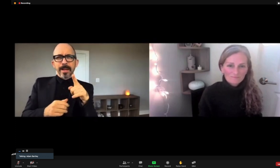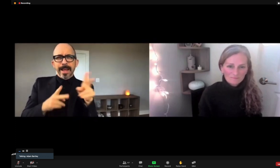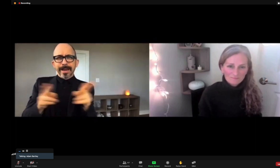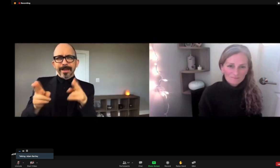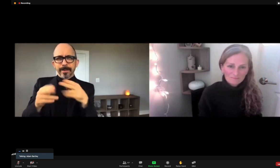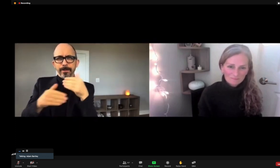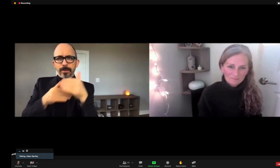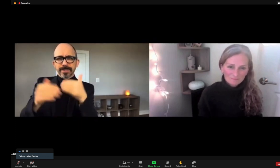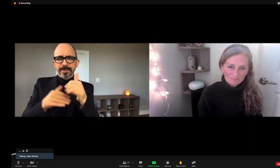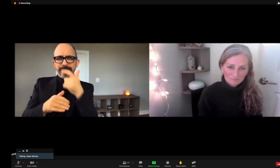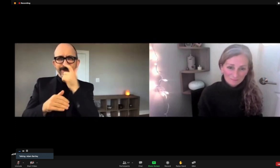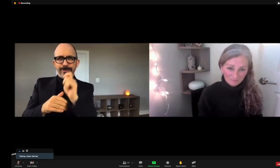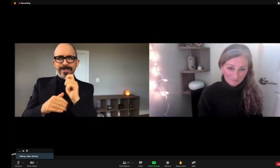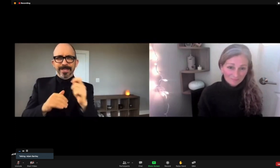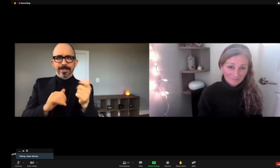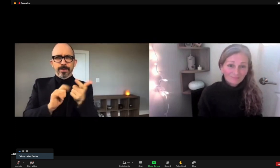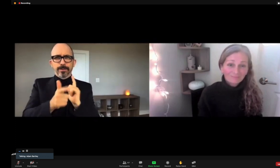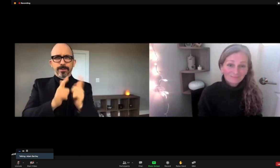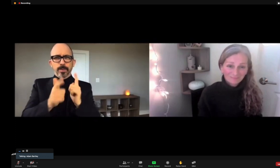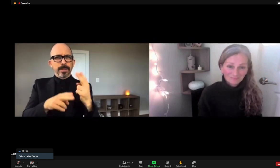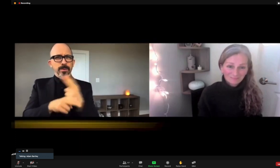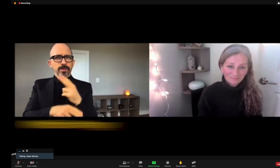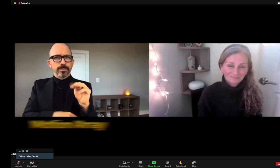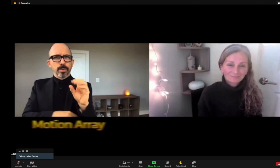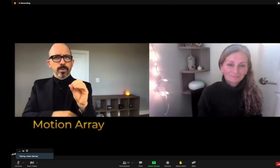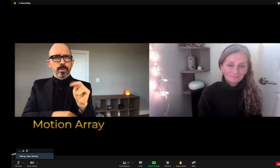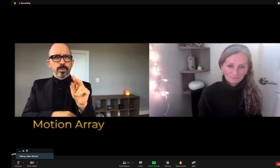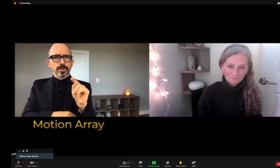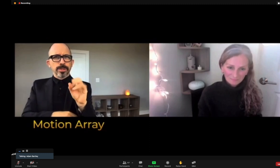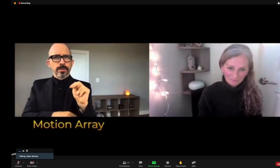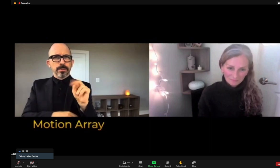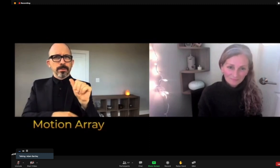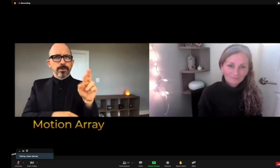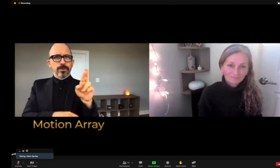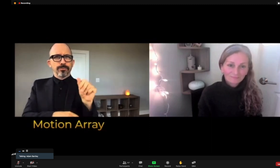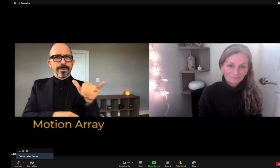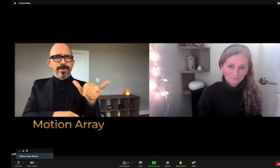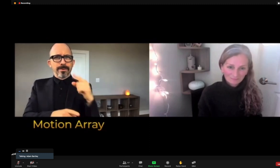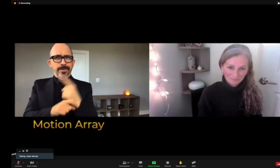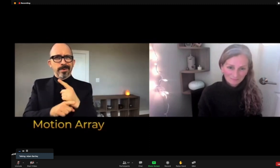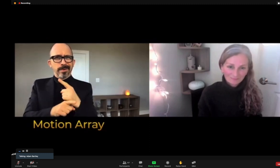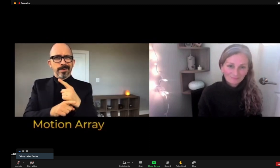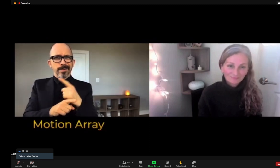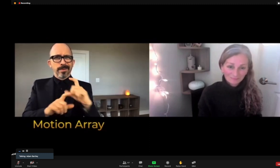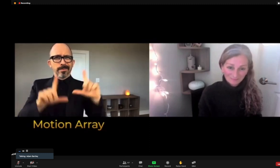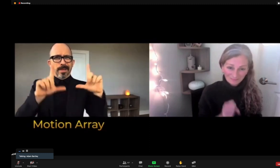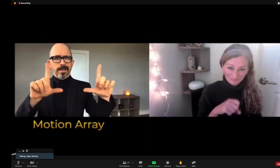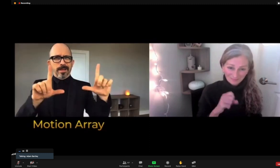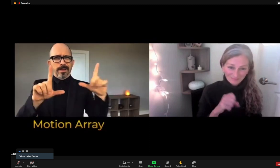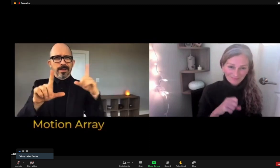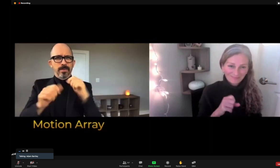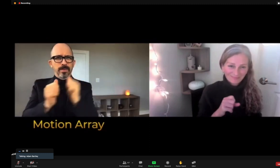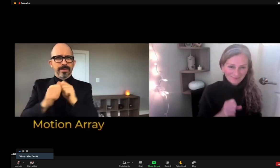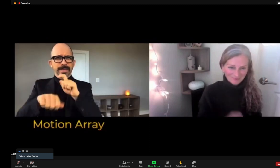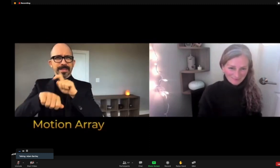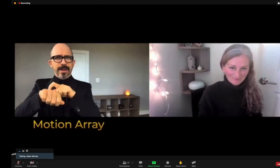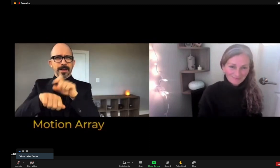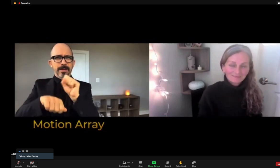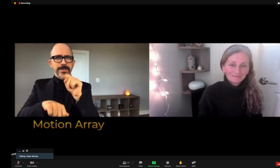And that editing process was really interesting. We used motion array. Right. Remember the work that we did